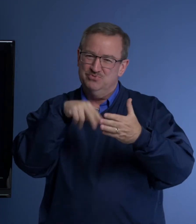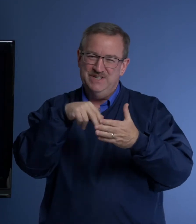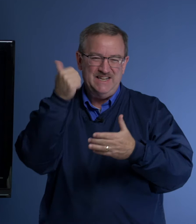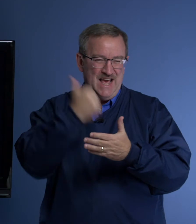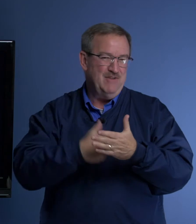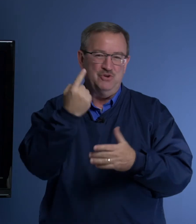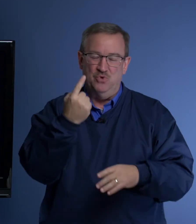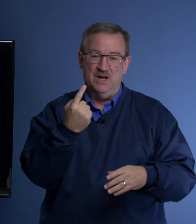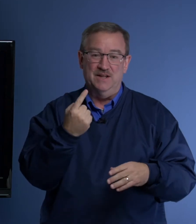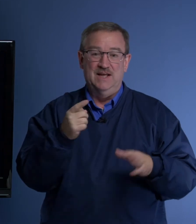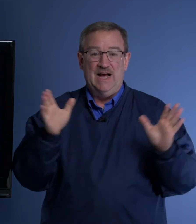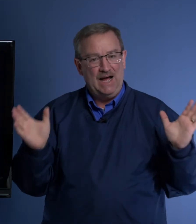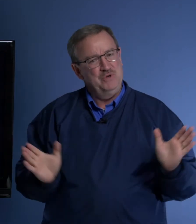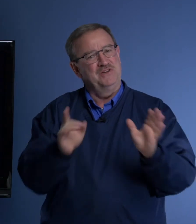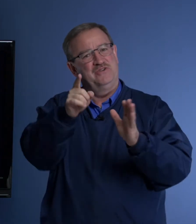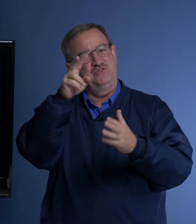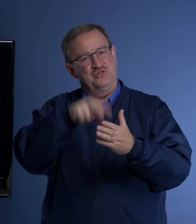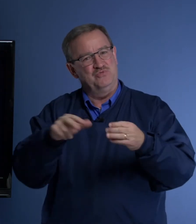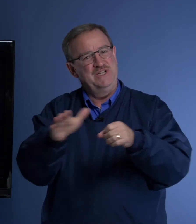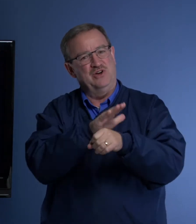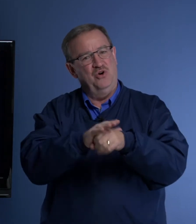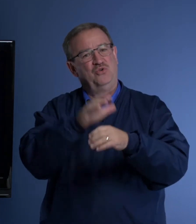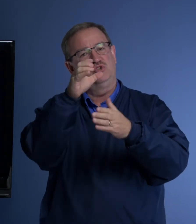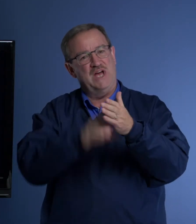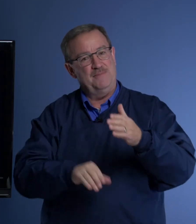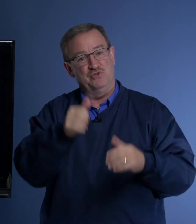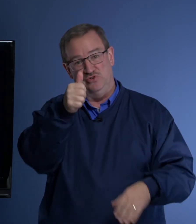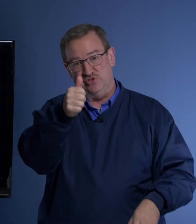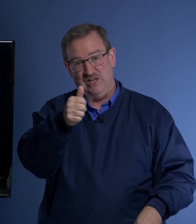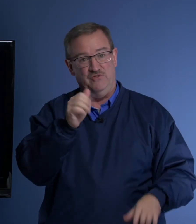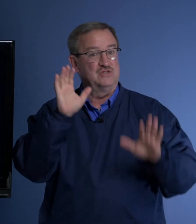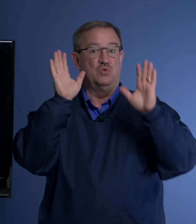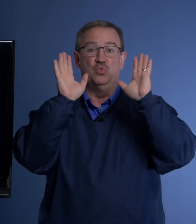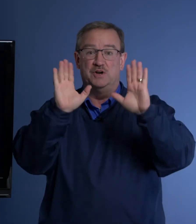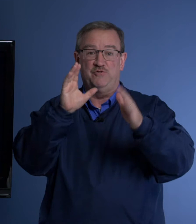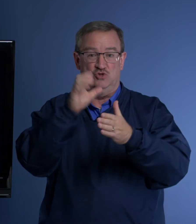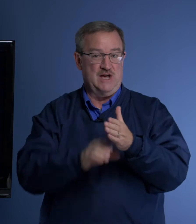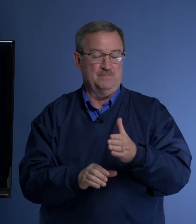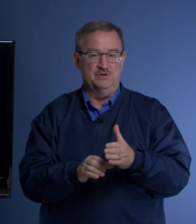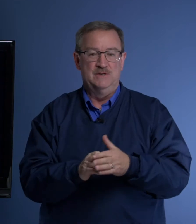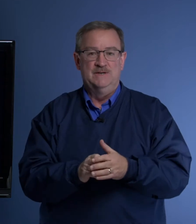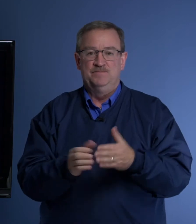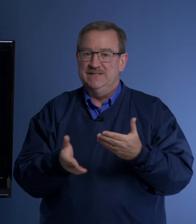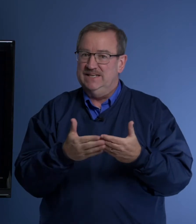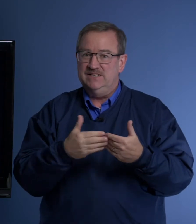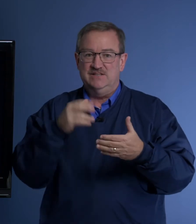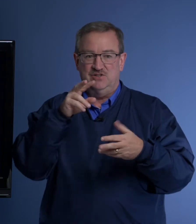read every one. I would encourage you to read the whole chapter yourself. It's a wonderful chapter. Easy to